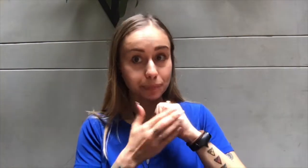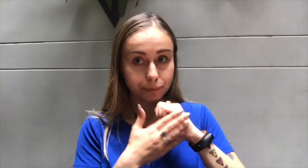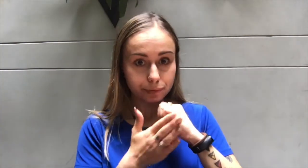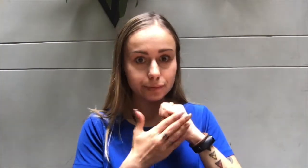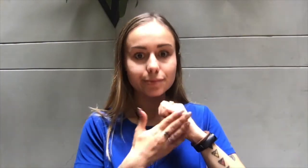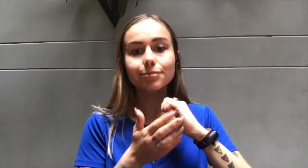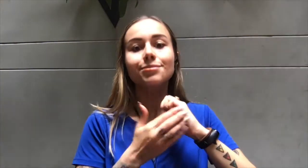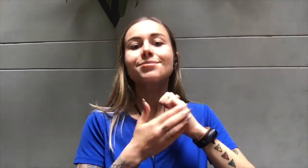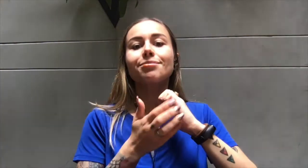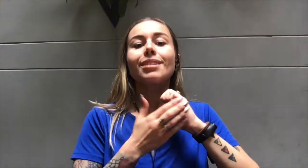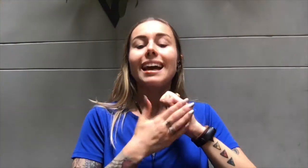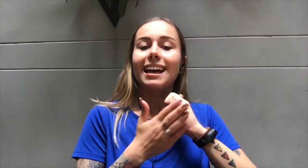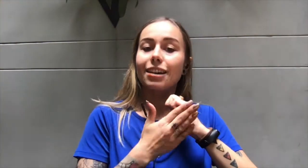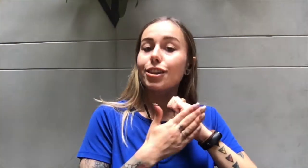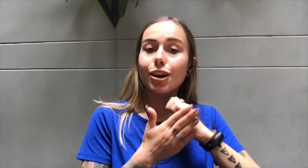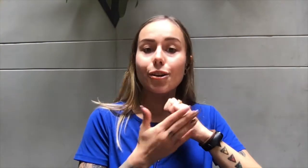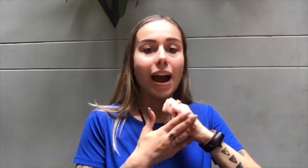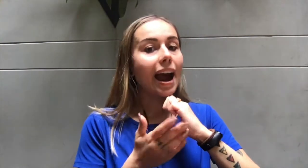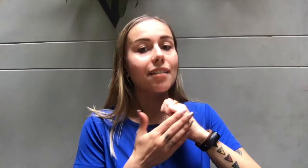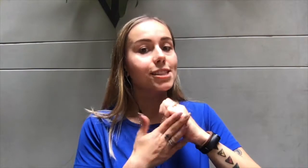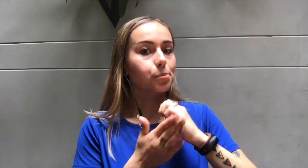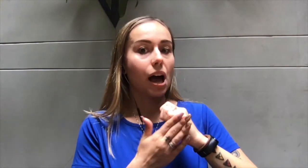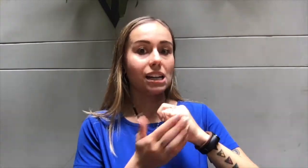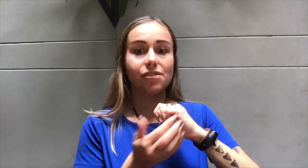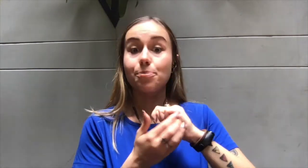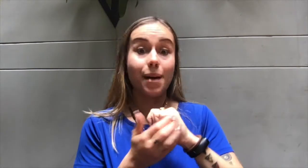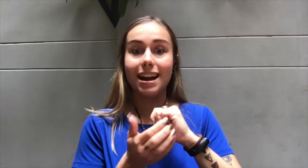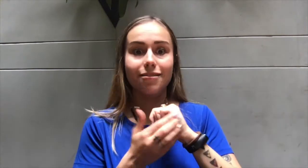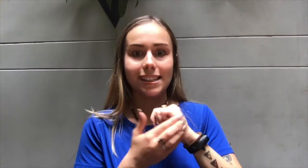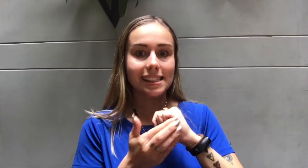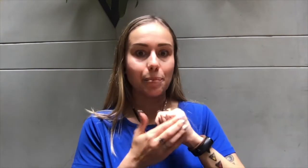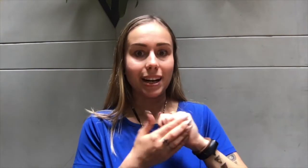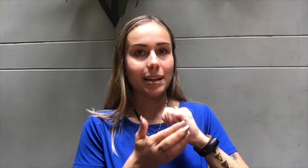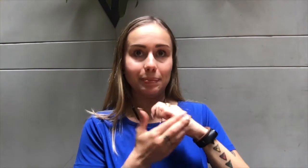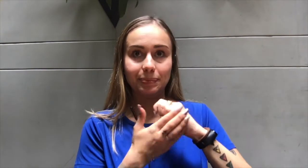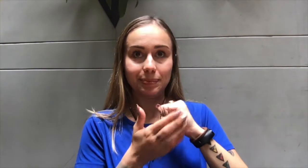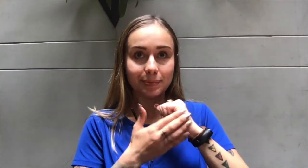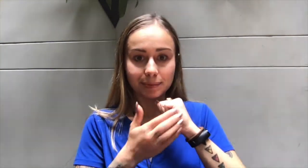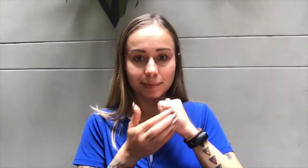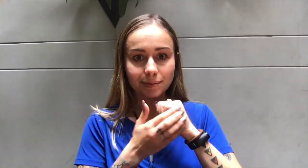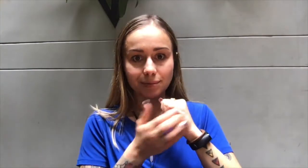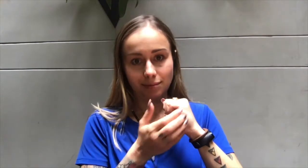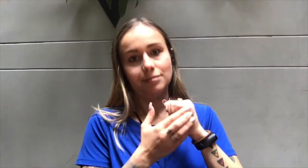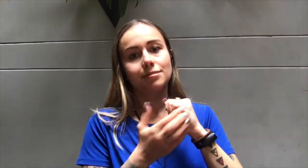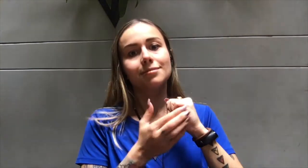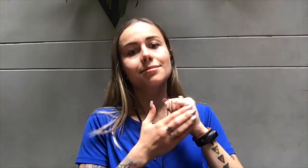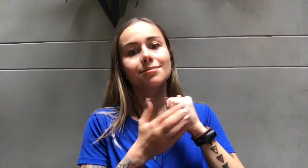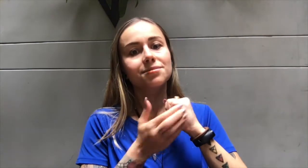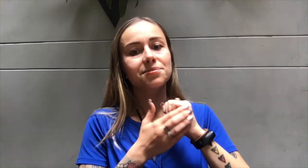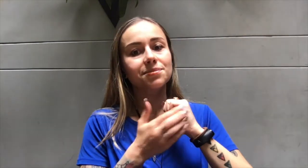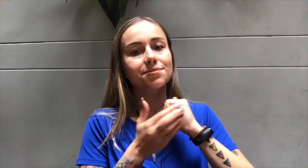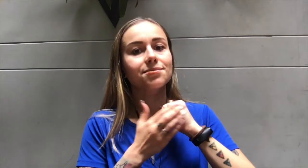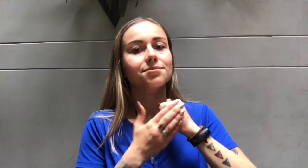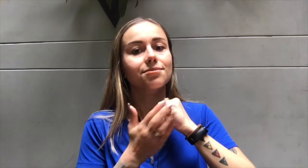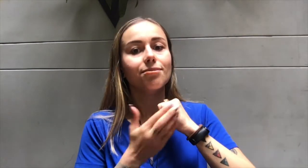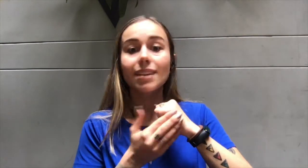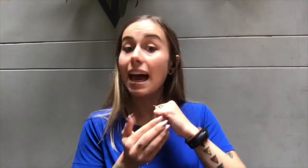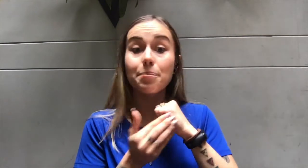even though I have these blocks of manifesting money, I'm